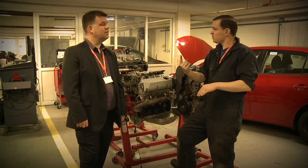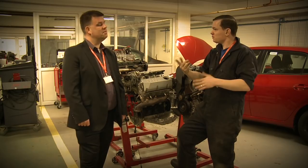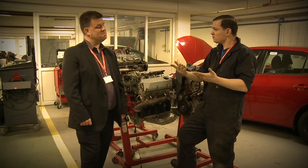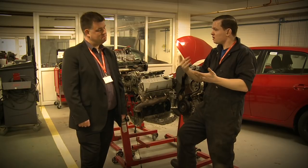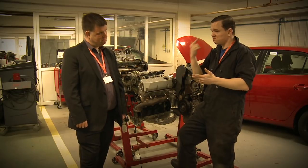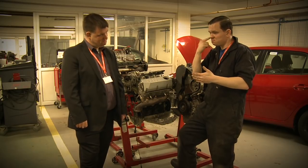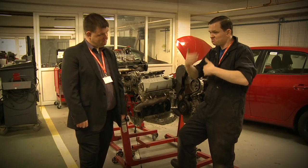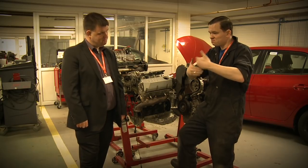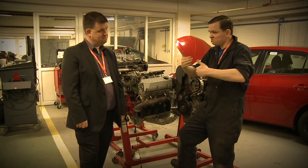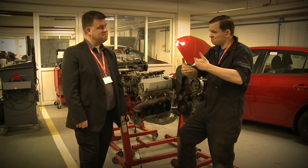and here I am today.